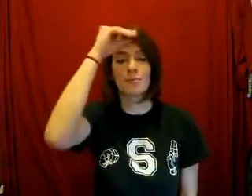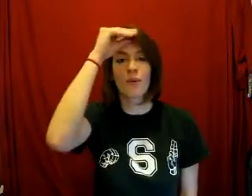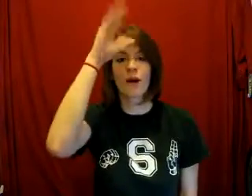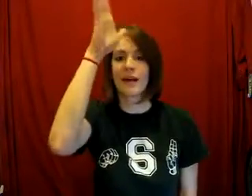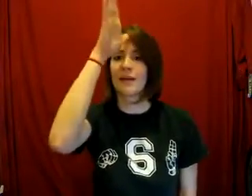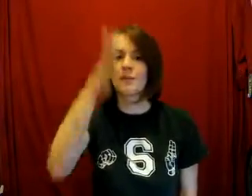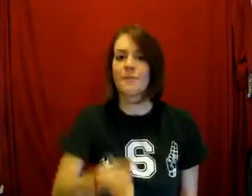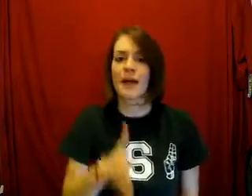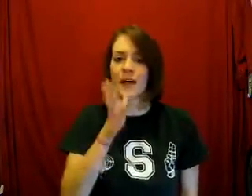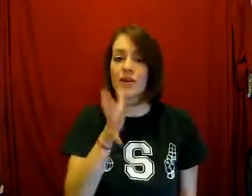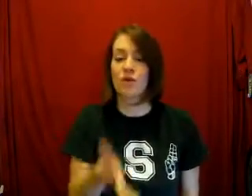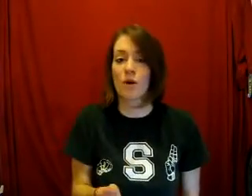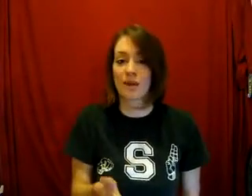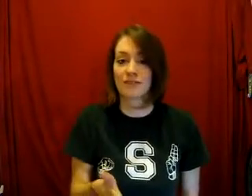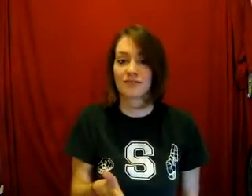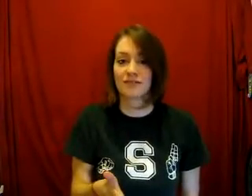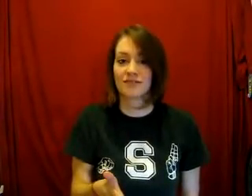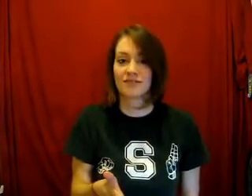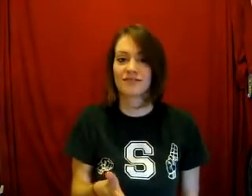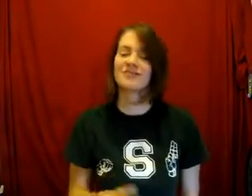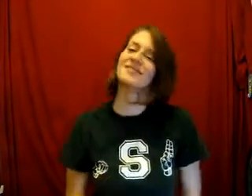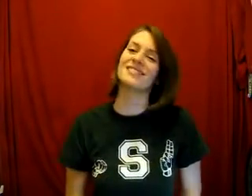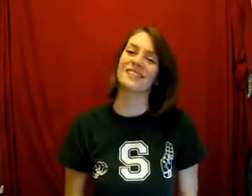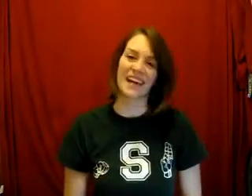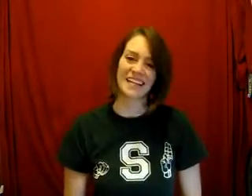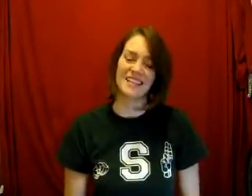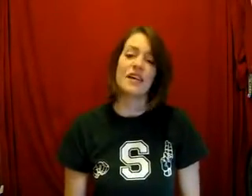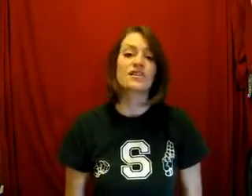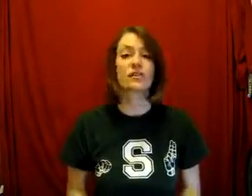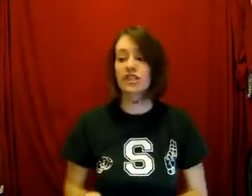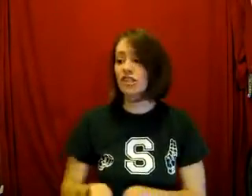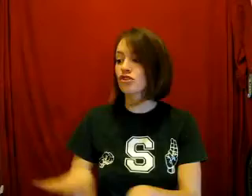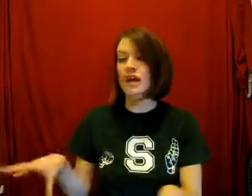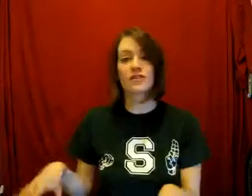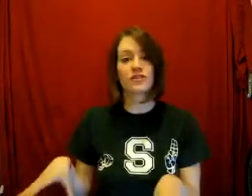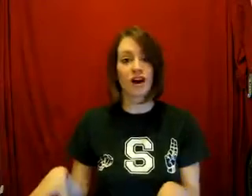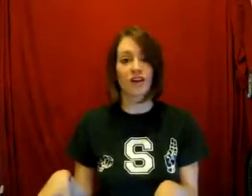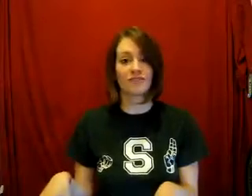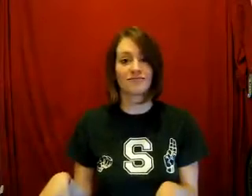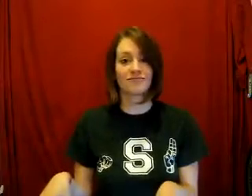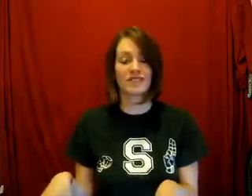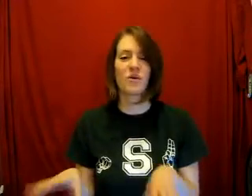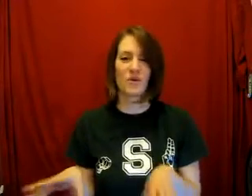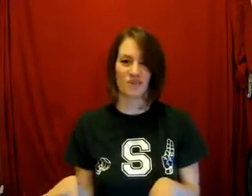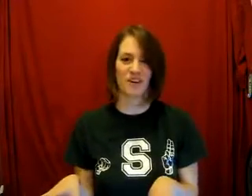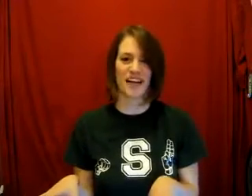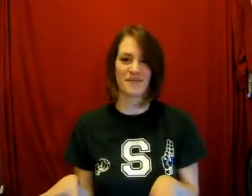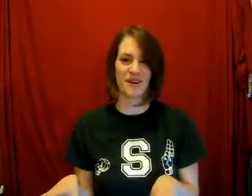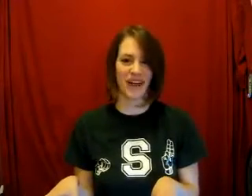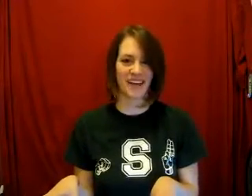boy, man, and woman. Great. So let's just try those all one more time, okay?